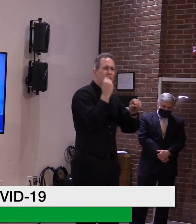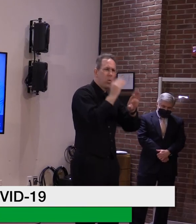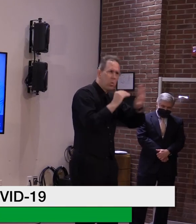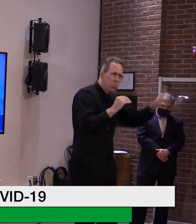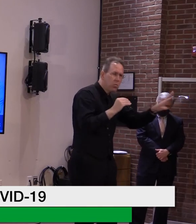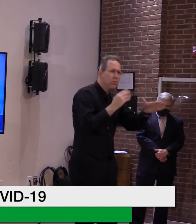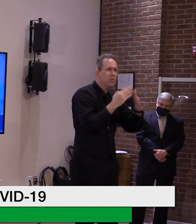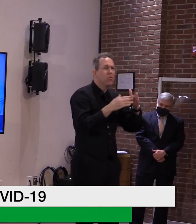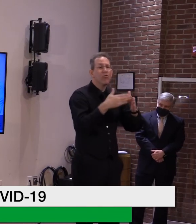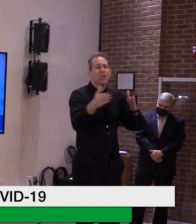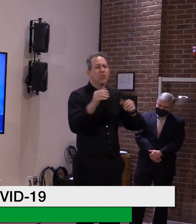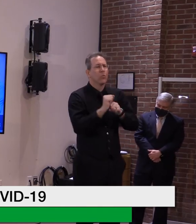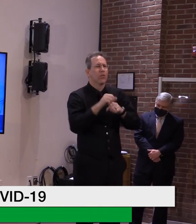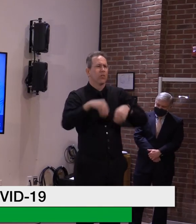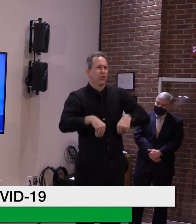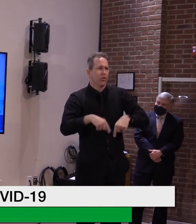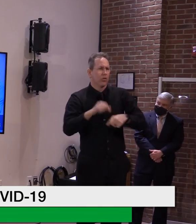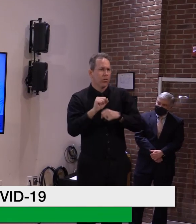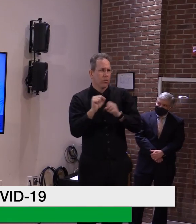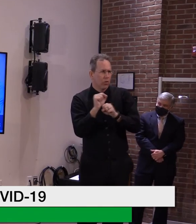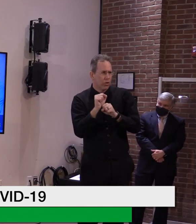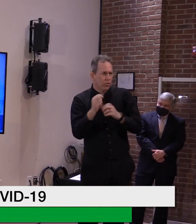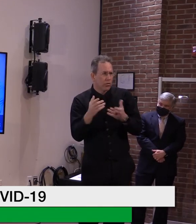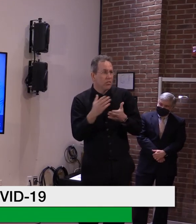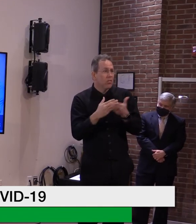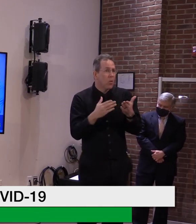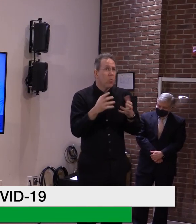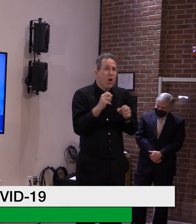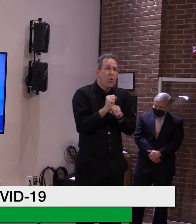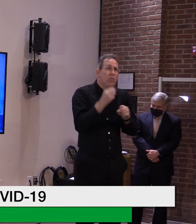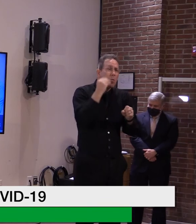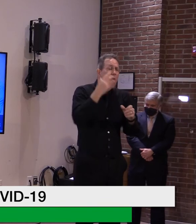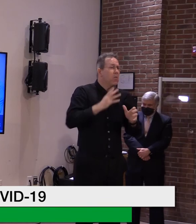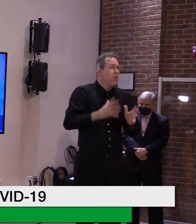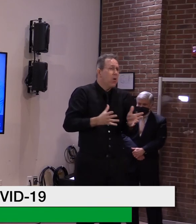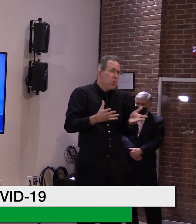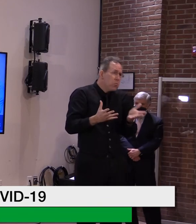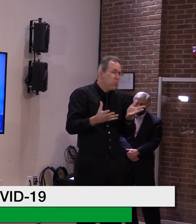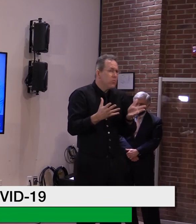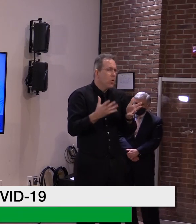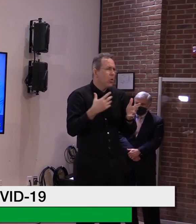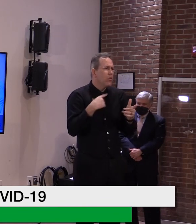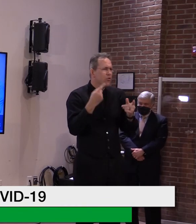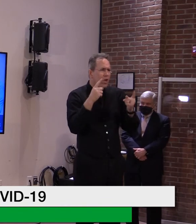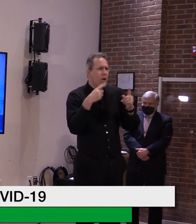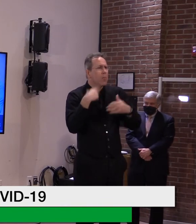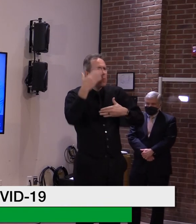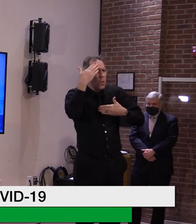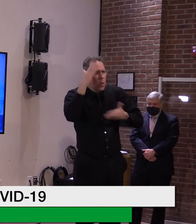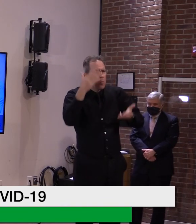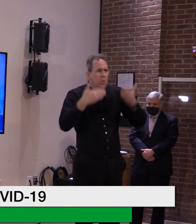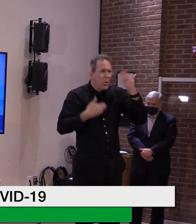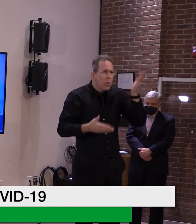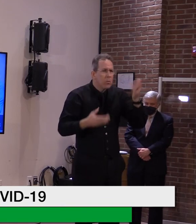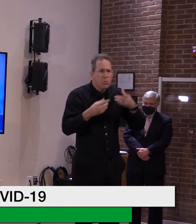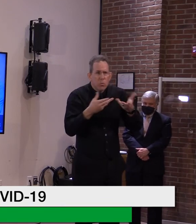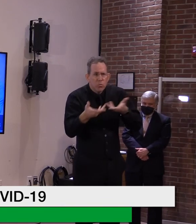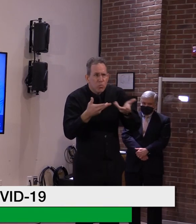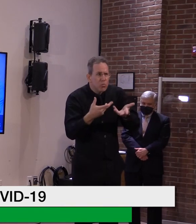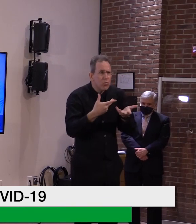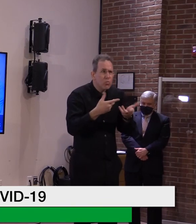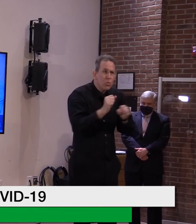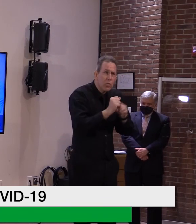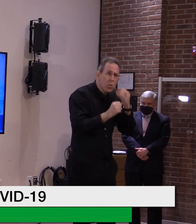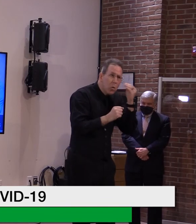trying to contemplate that for the future. I'm sure it'll be part of the future. I just don't know the percentages and what the uptake will be.